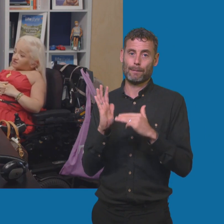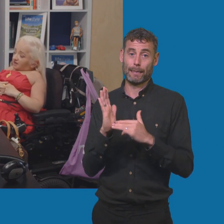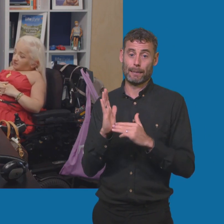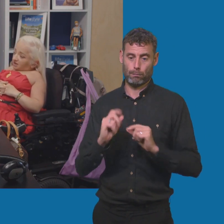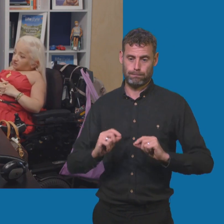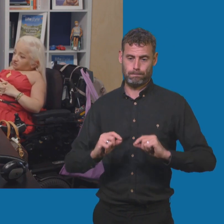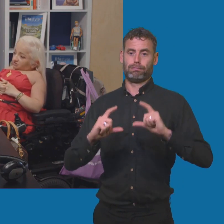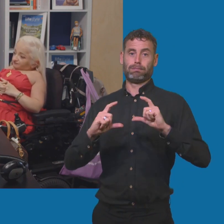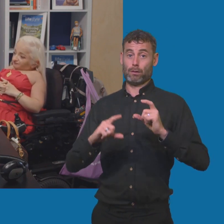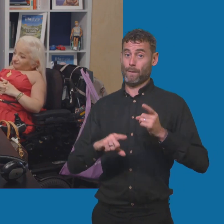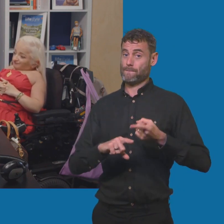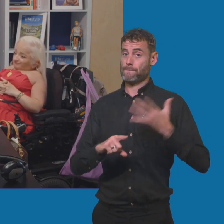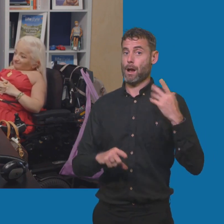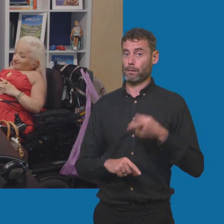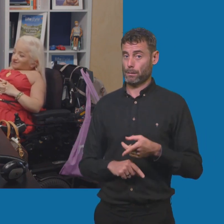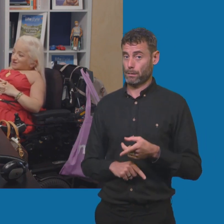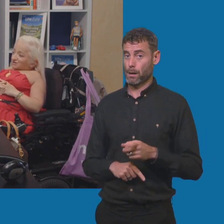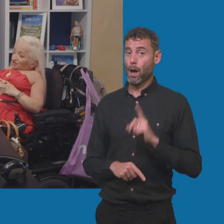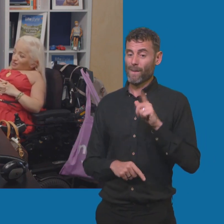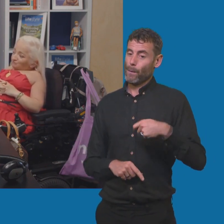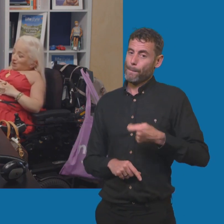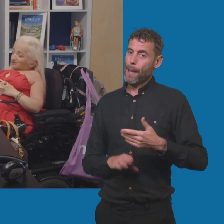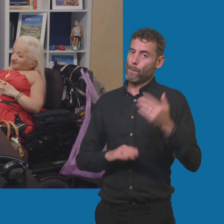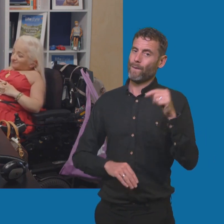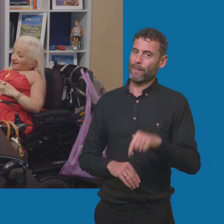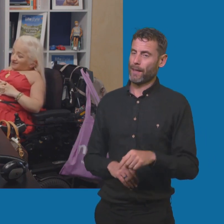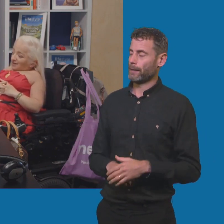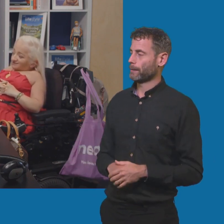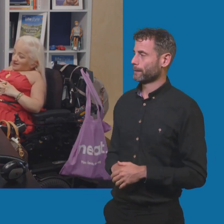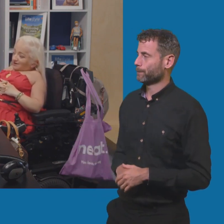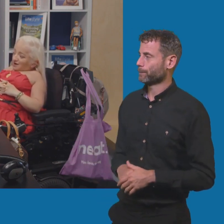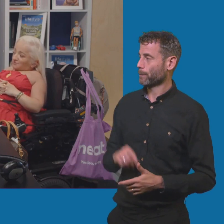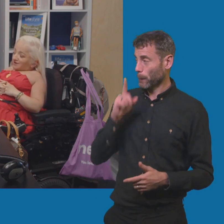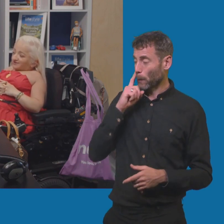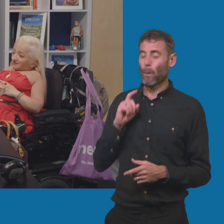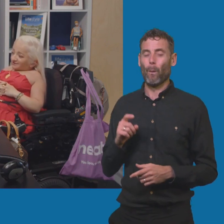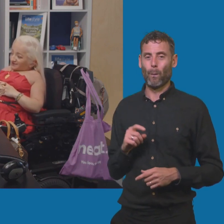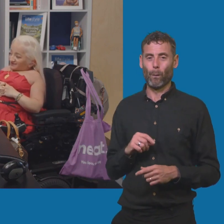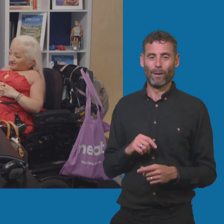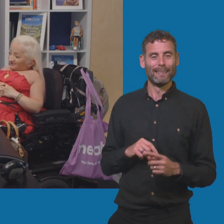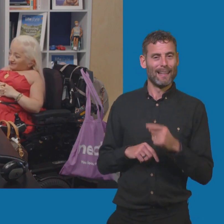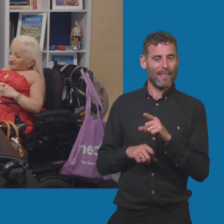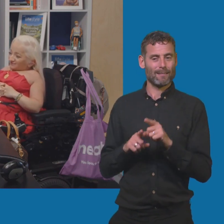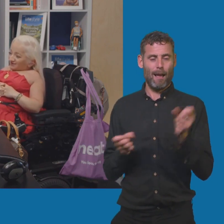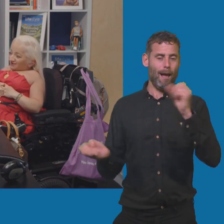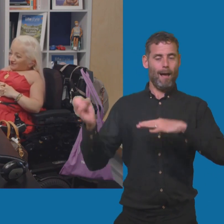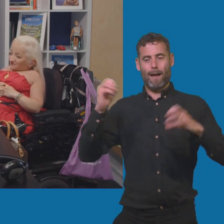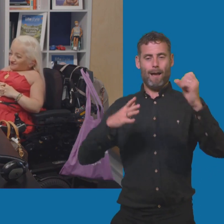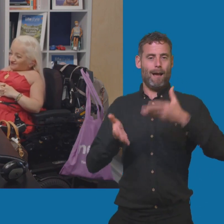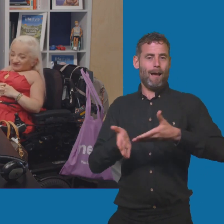is snappy. But expect us to pay a bit more for the privilege. That's like a pumpkin spice latte rapid. That's what I'm thinking I think the most